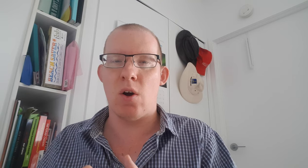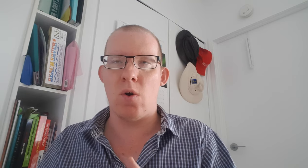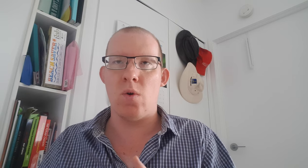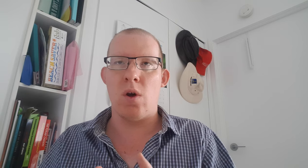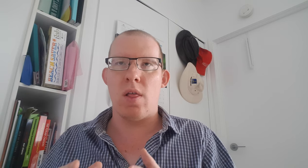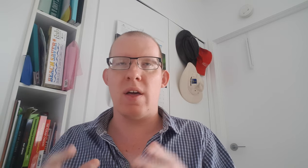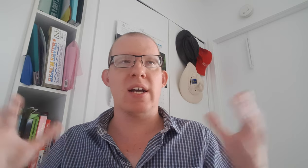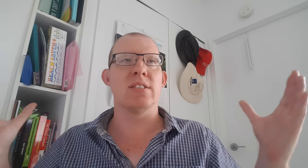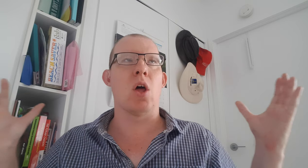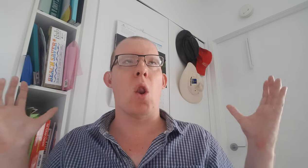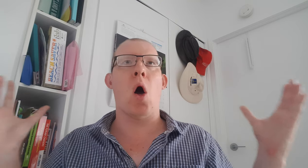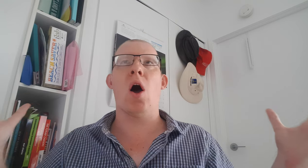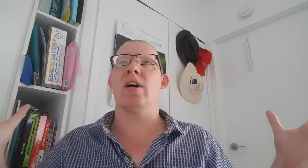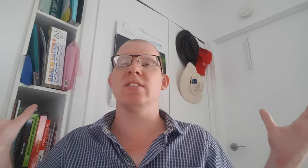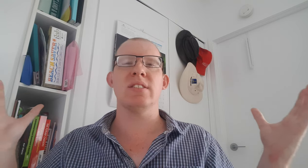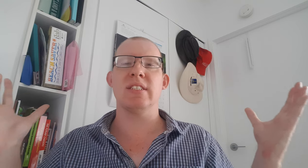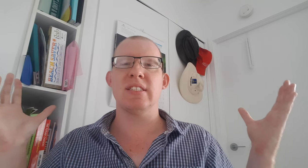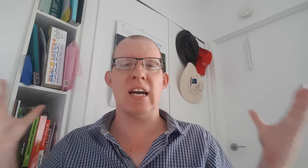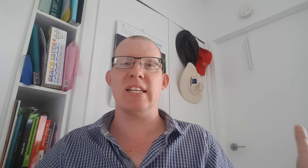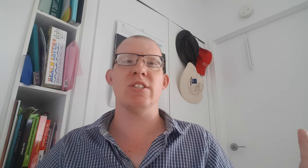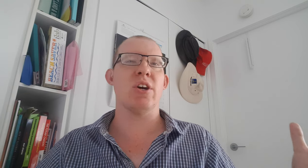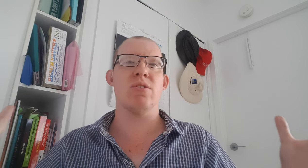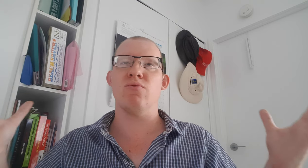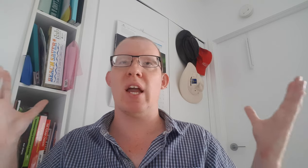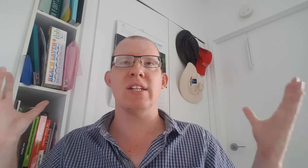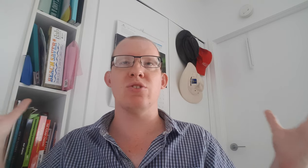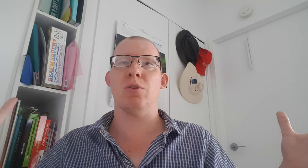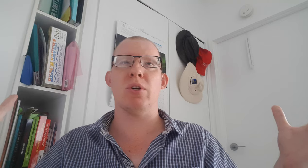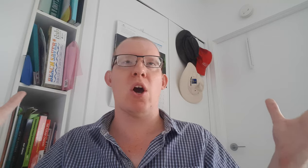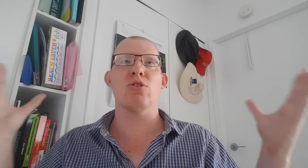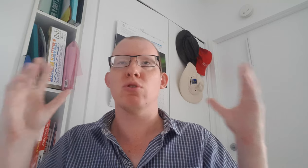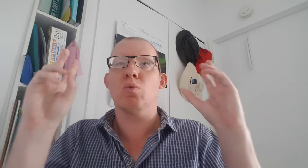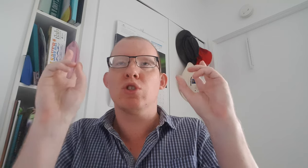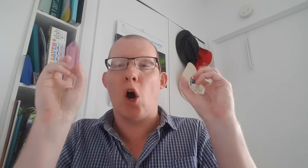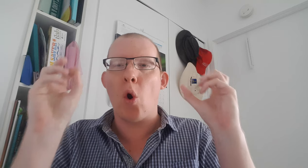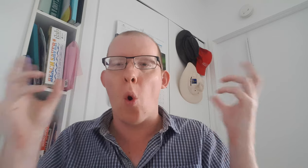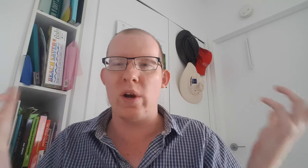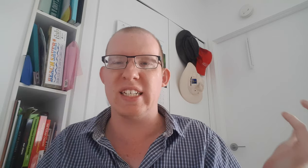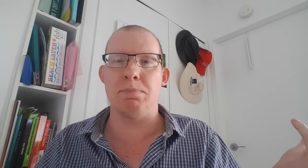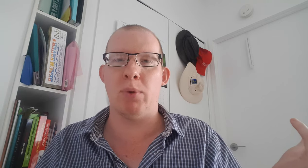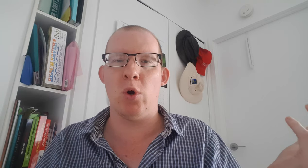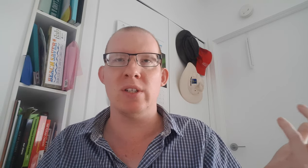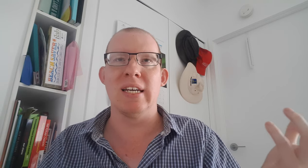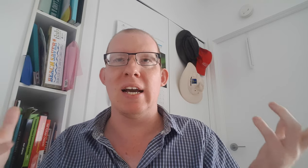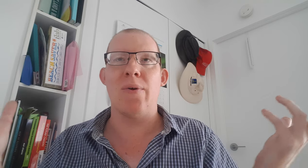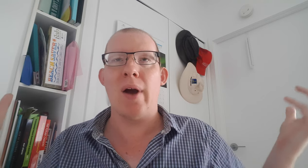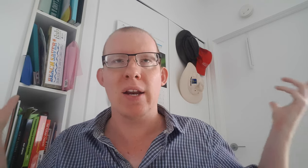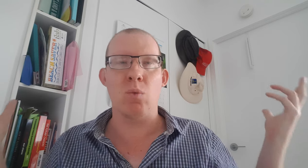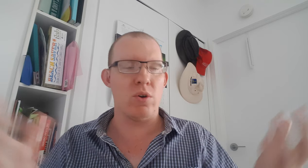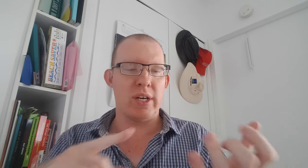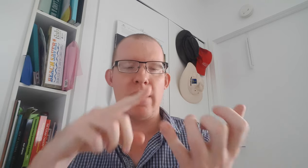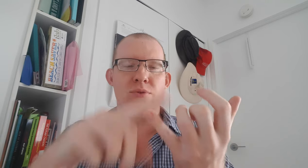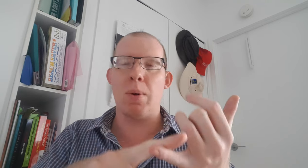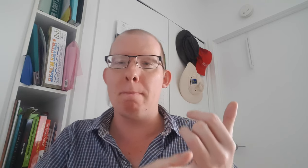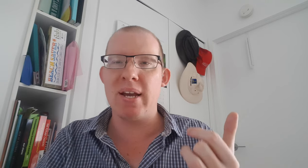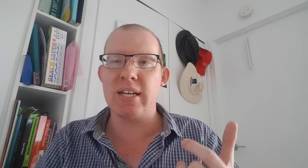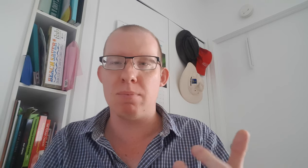So there is a lot of dating relationship coaches, so-called experts around the world. They're going through a meetup